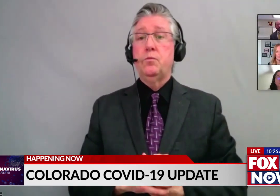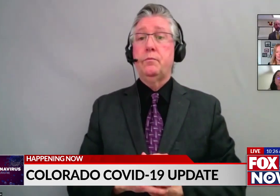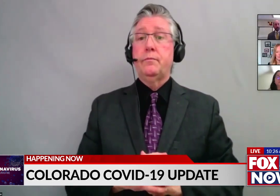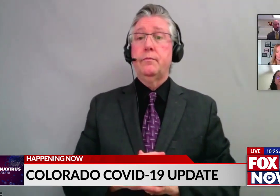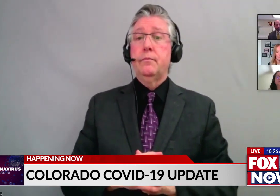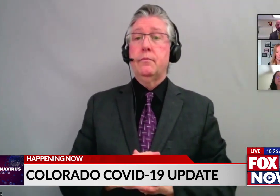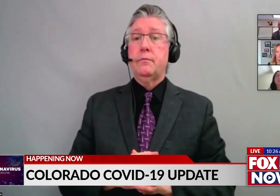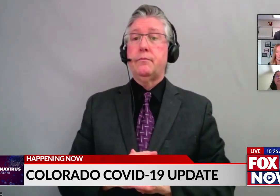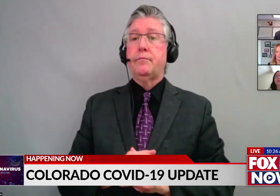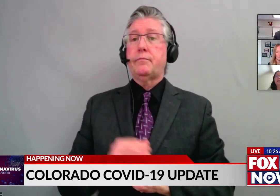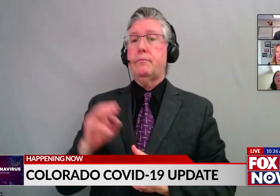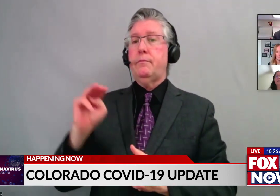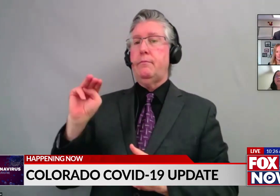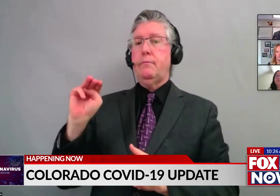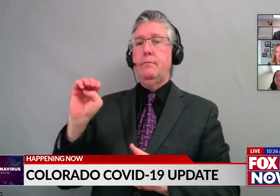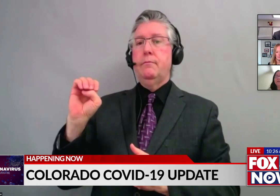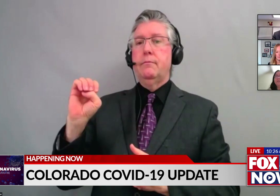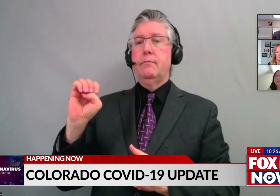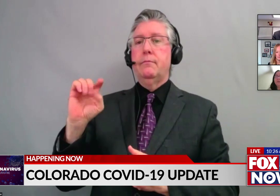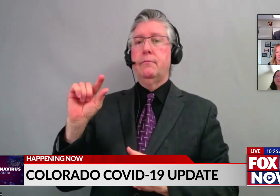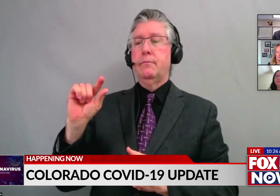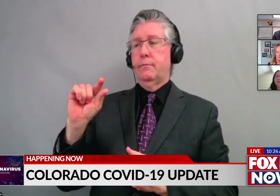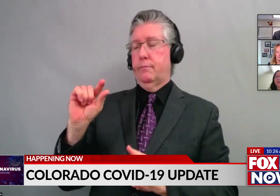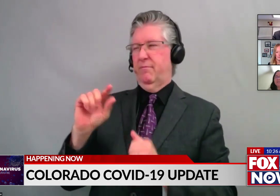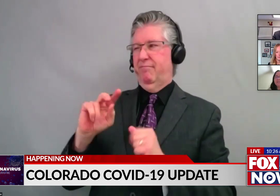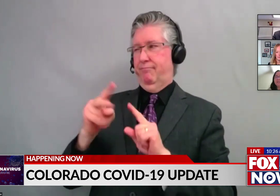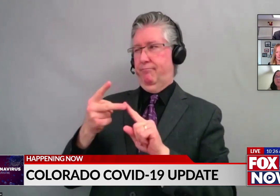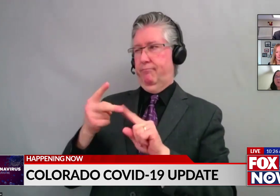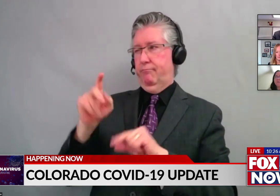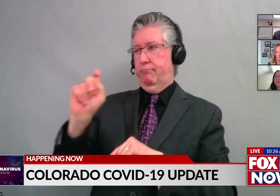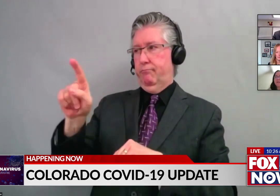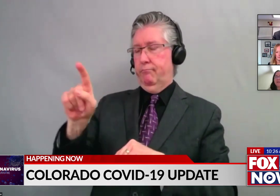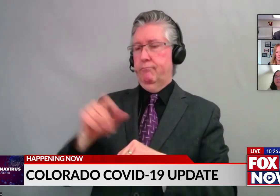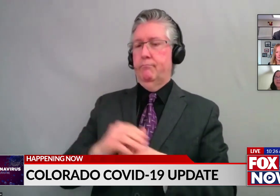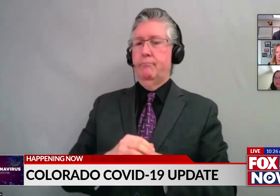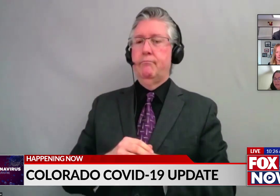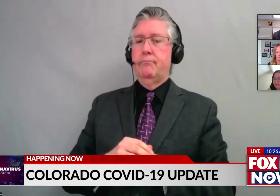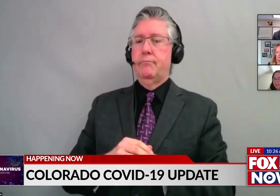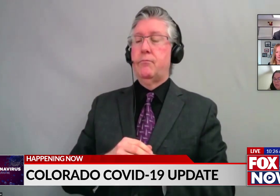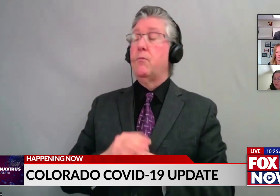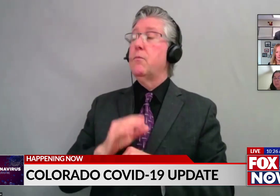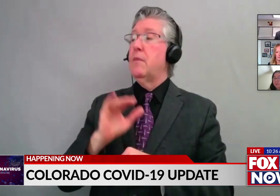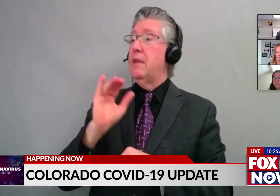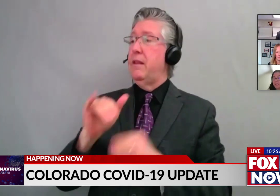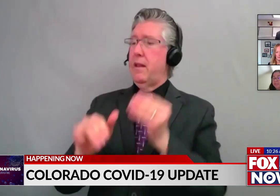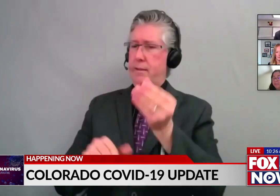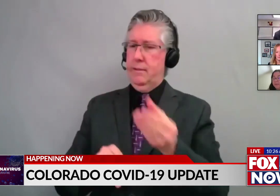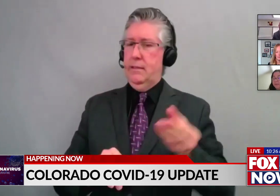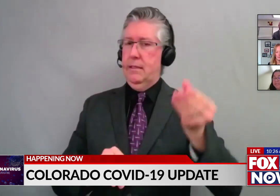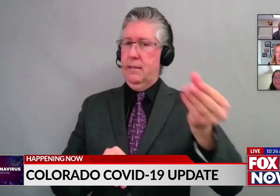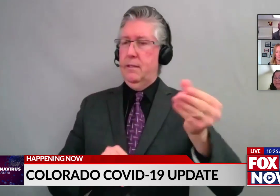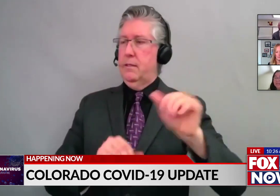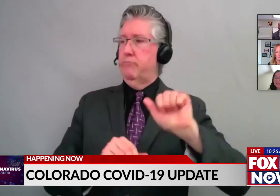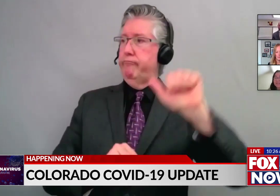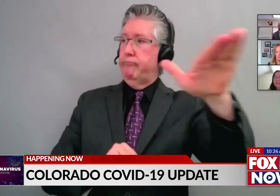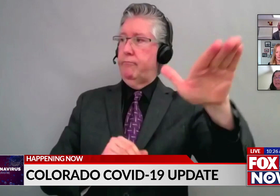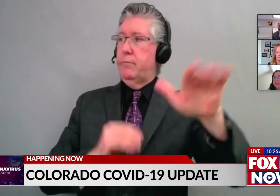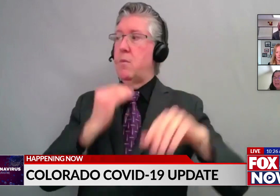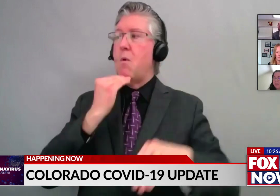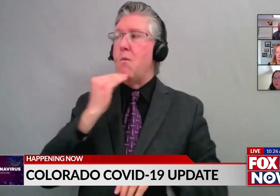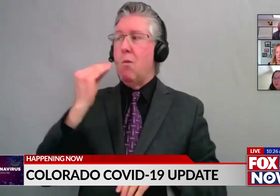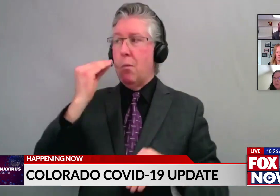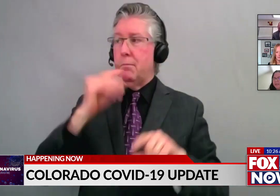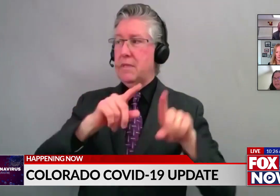Hello. My second question is about the at-home testing. Correct me if I'm wrong, but as I recall,